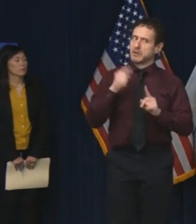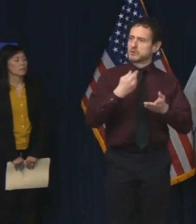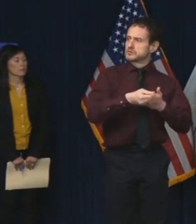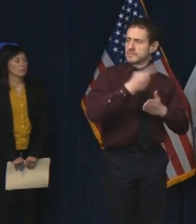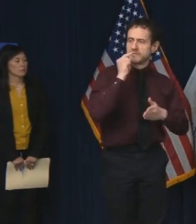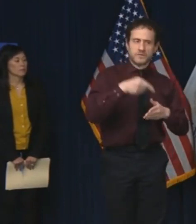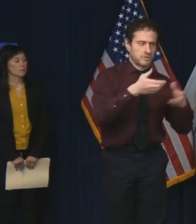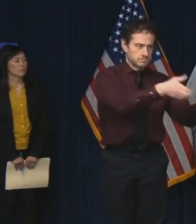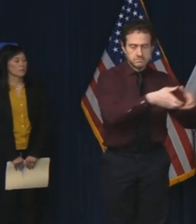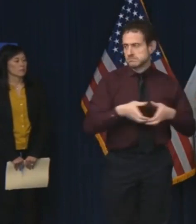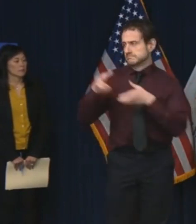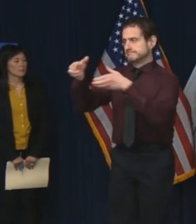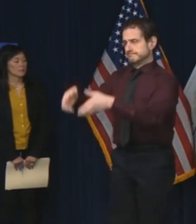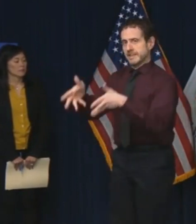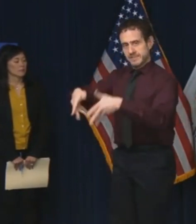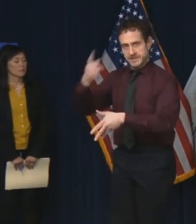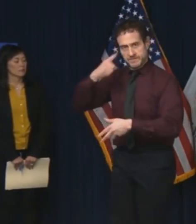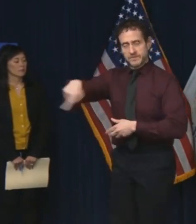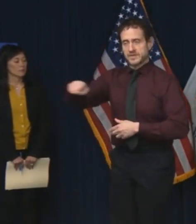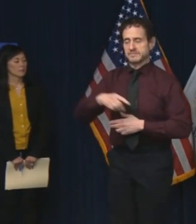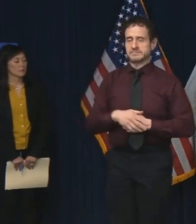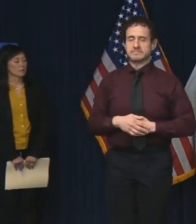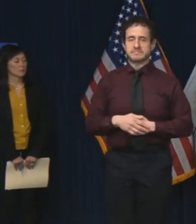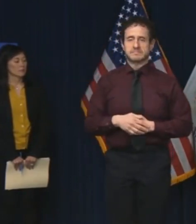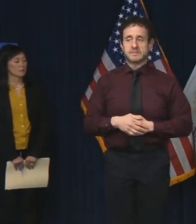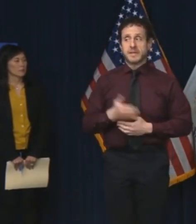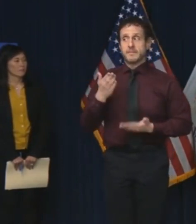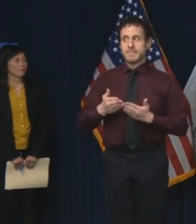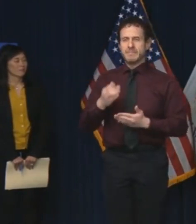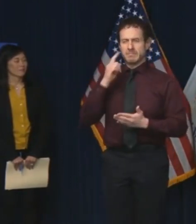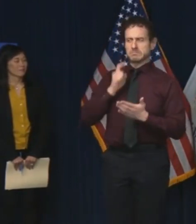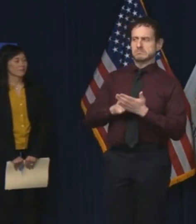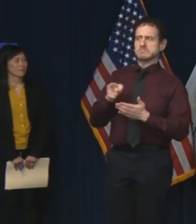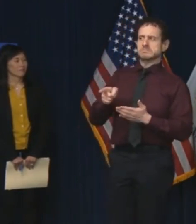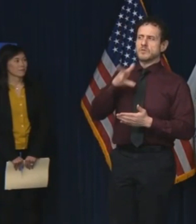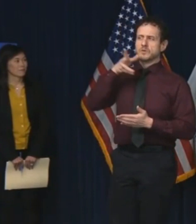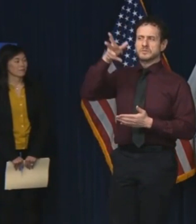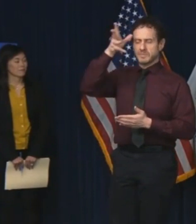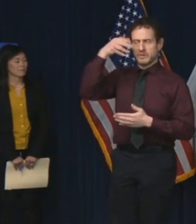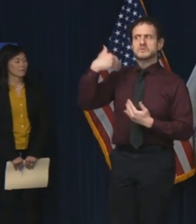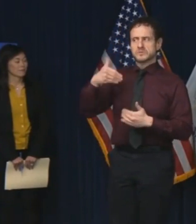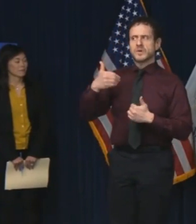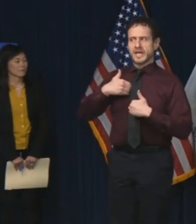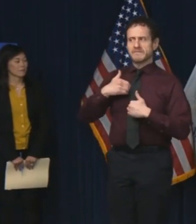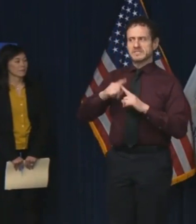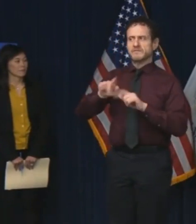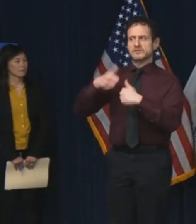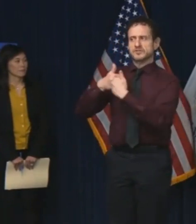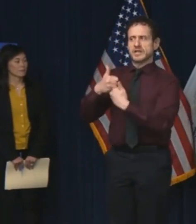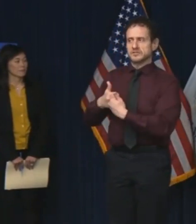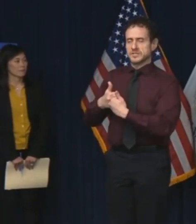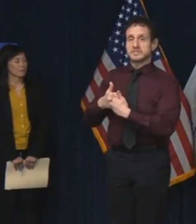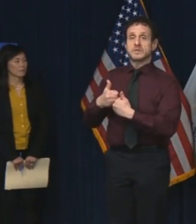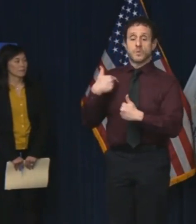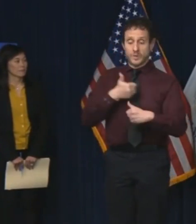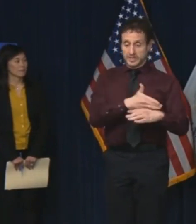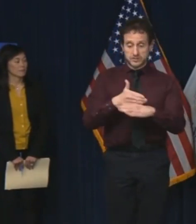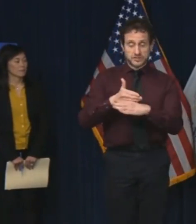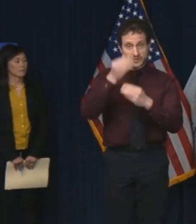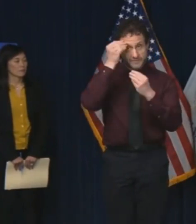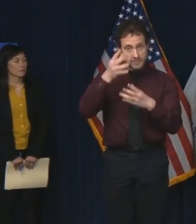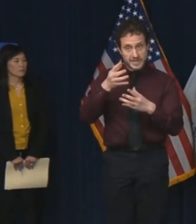porch. Share tips for overcoming parenting challenges on social media. In these stressful,